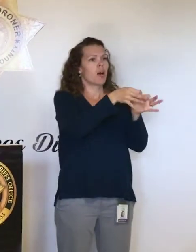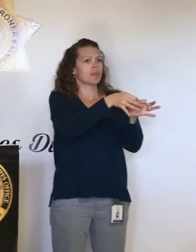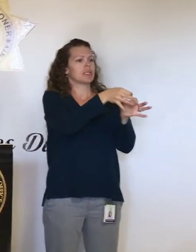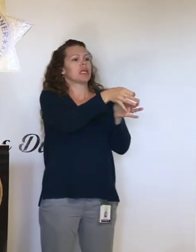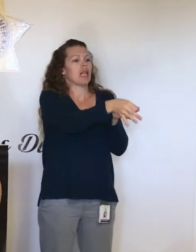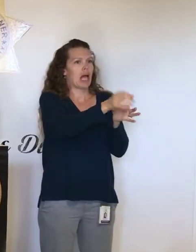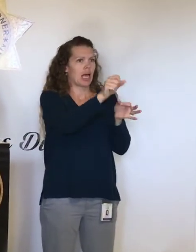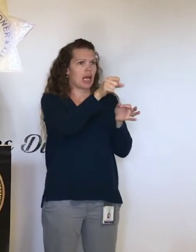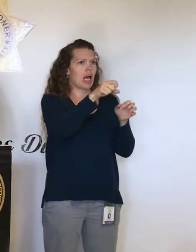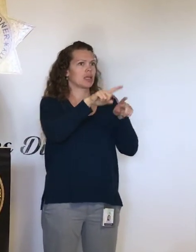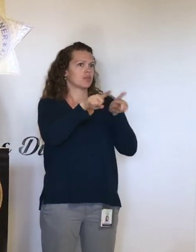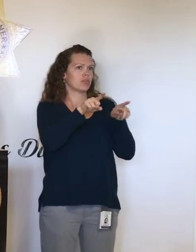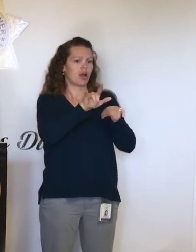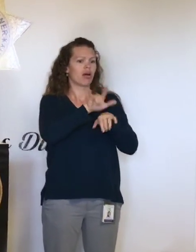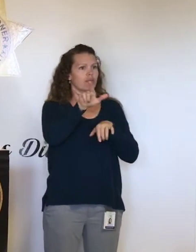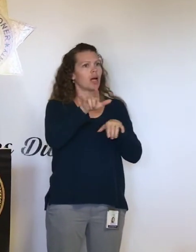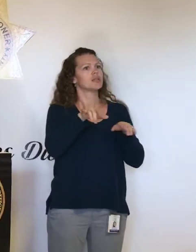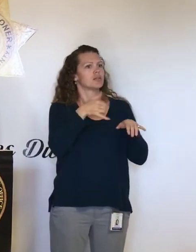flights have been unaffected.